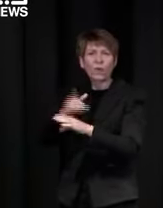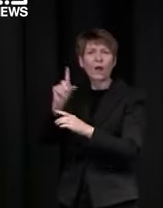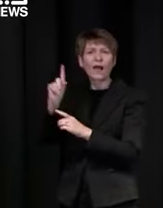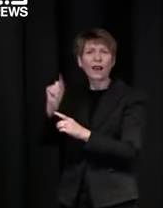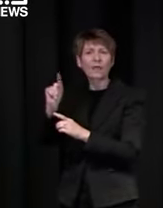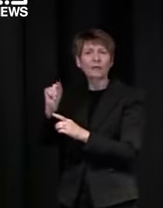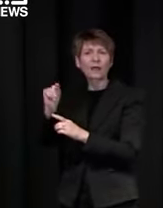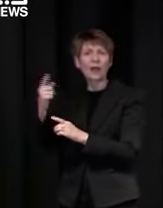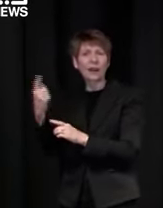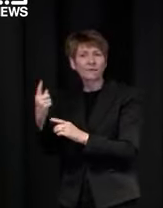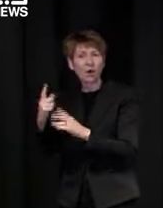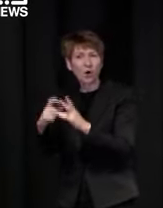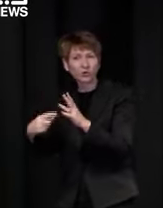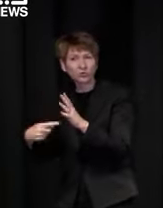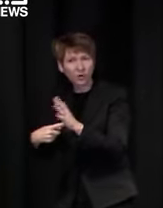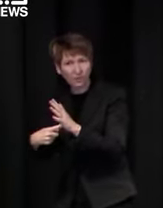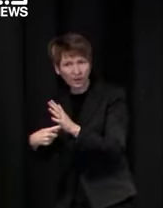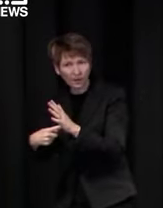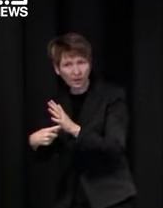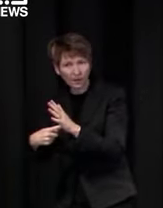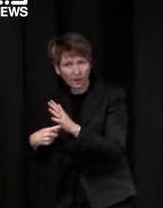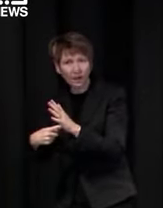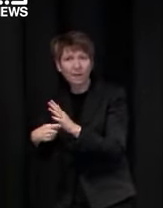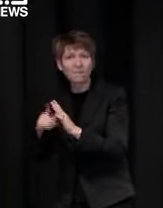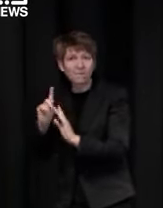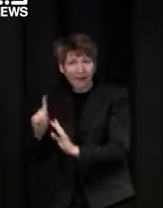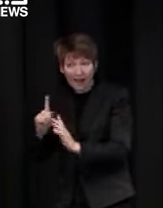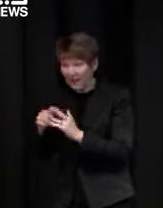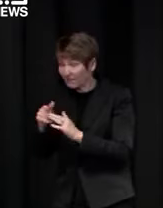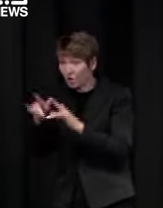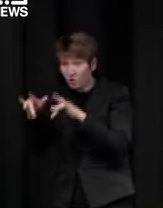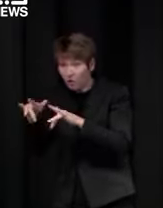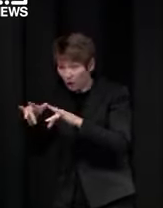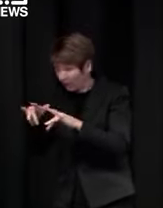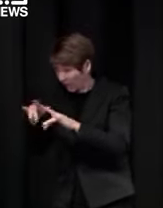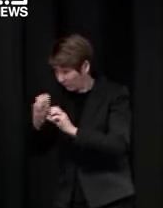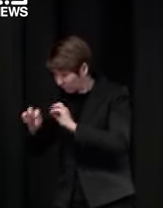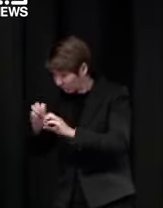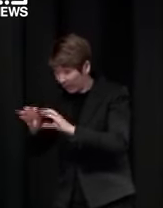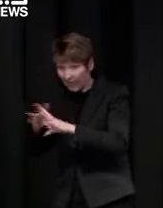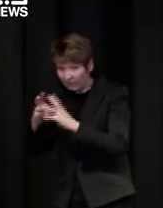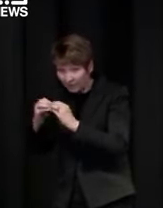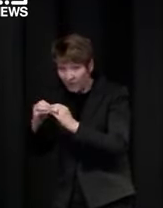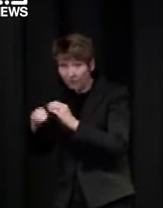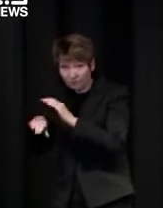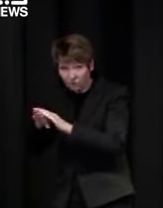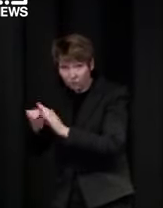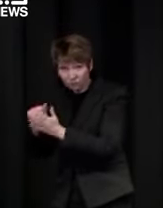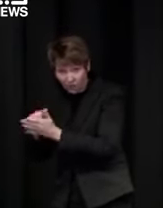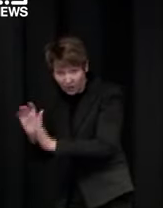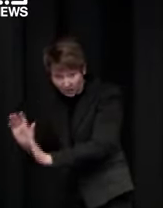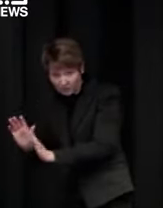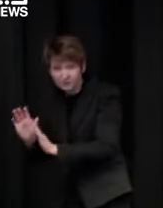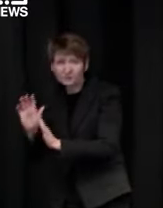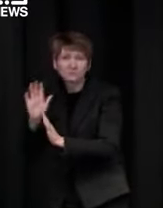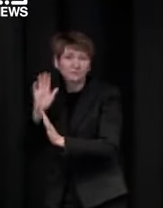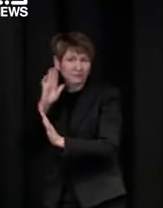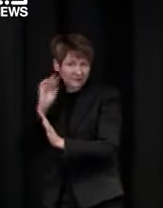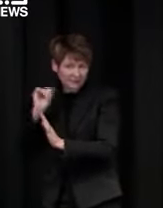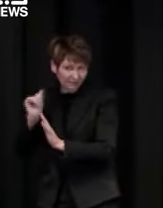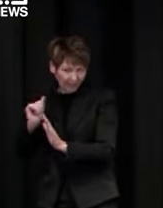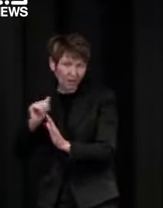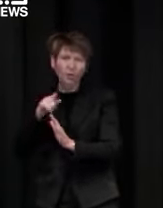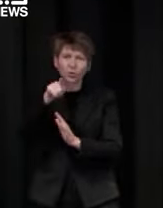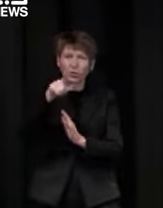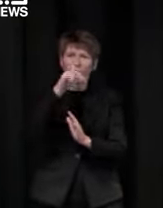available on the service vic app won't delay this trial so right now if you've got a smartphone you can show your vaccination status in your apple wallet or